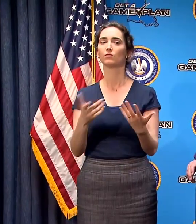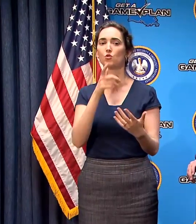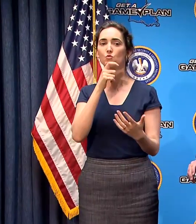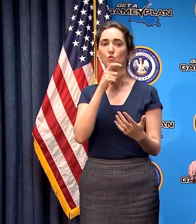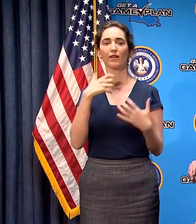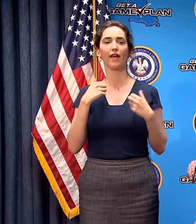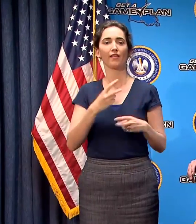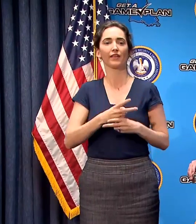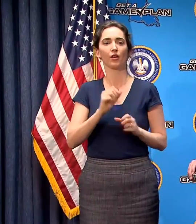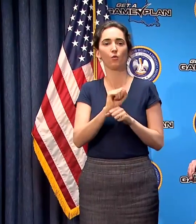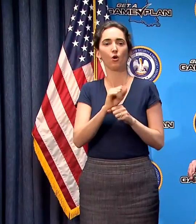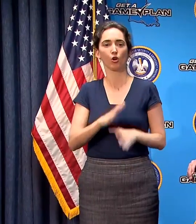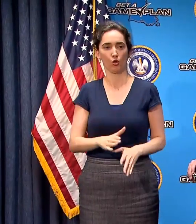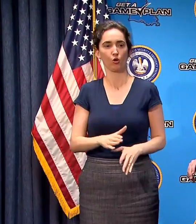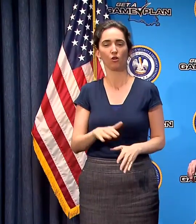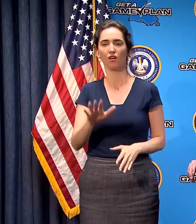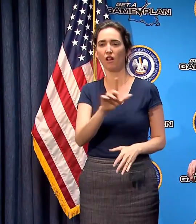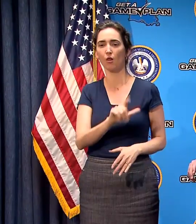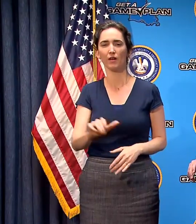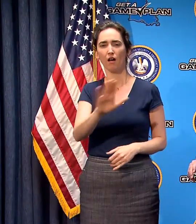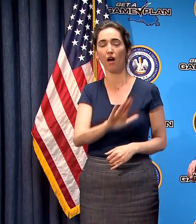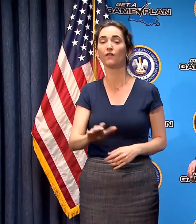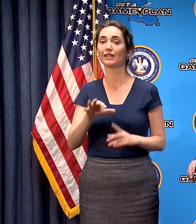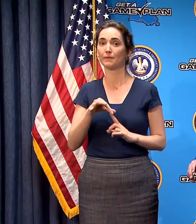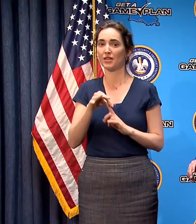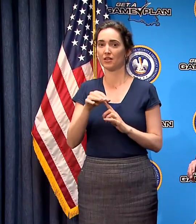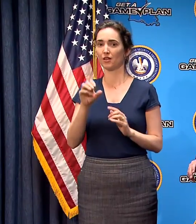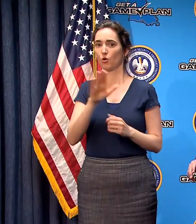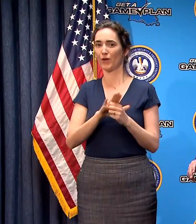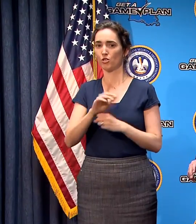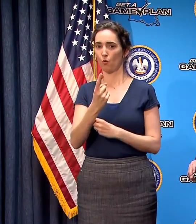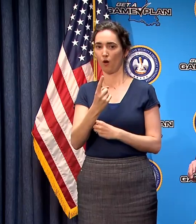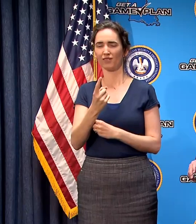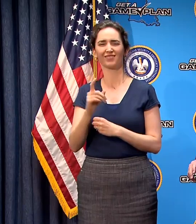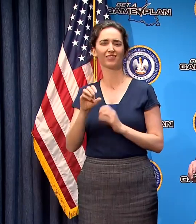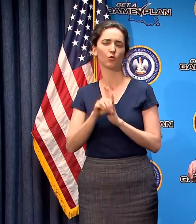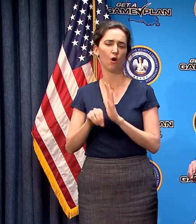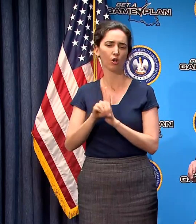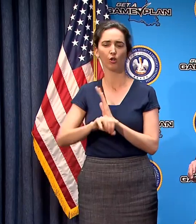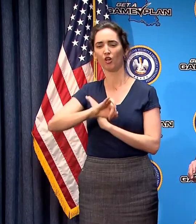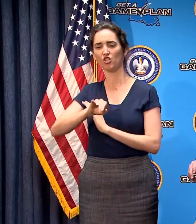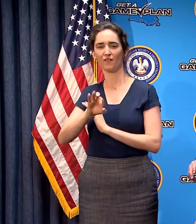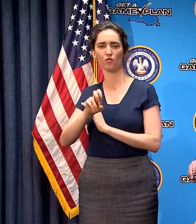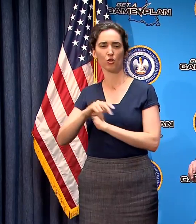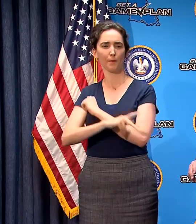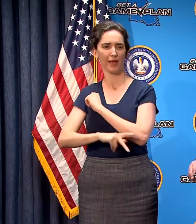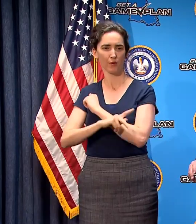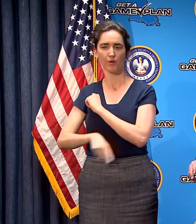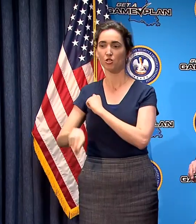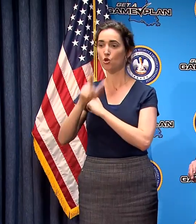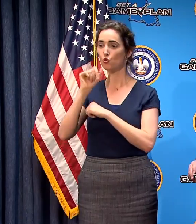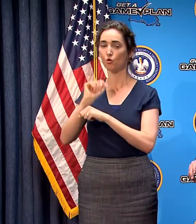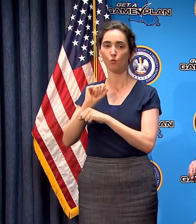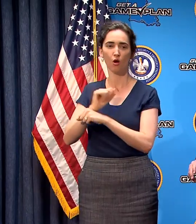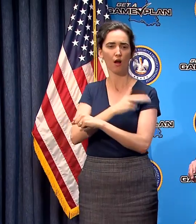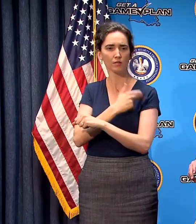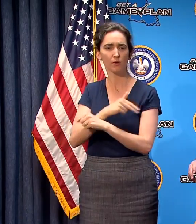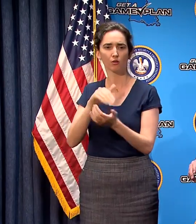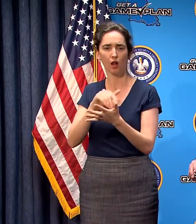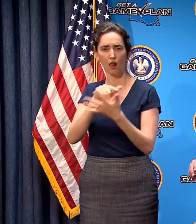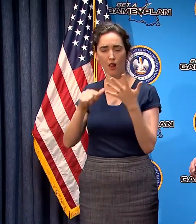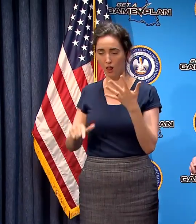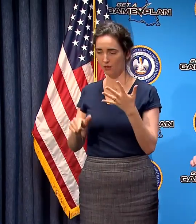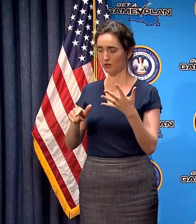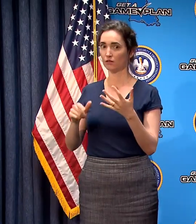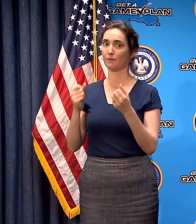particularly down in region one around New Orleans and Jefferson Parish which obviously has the greatest amount of cases